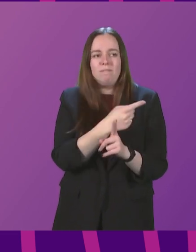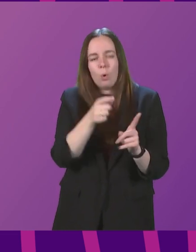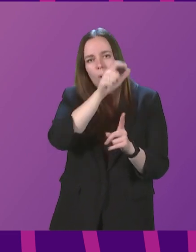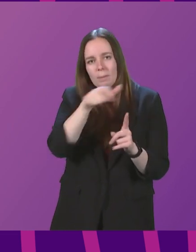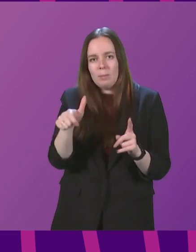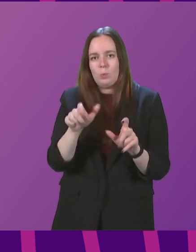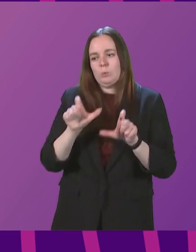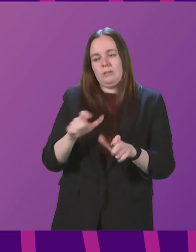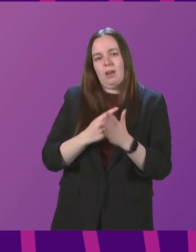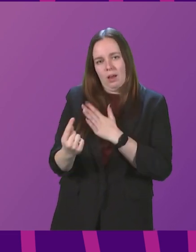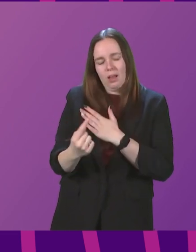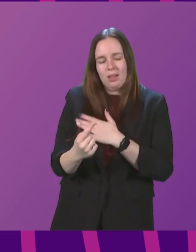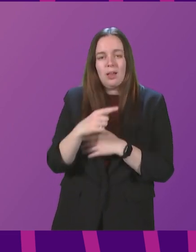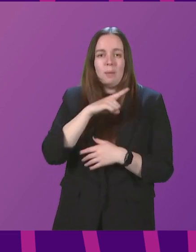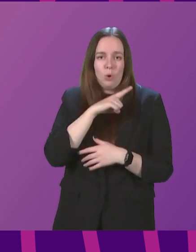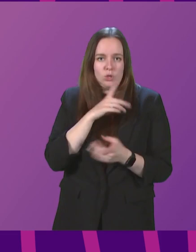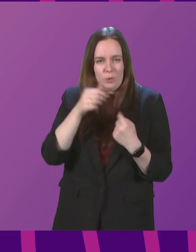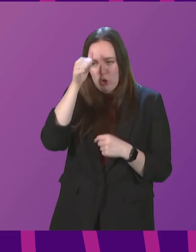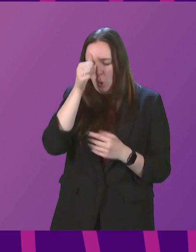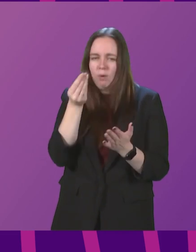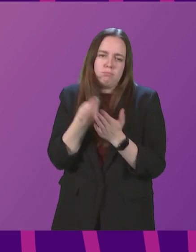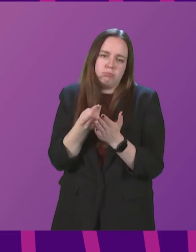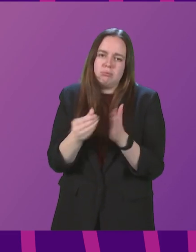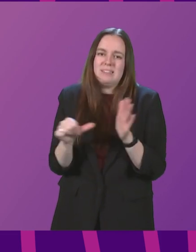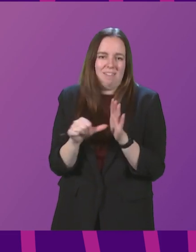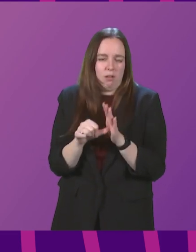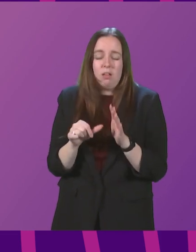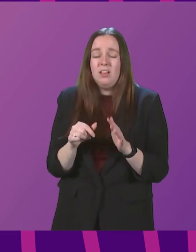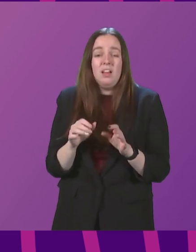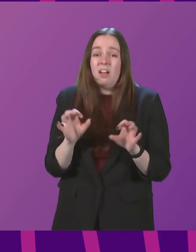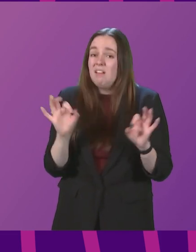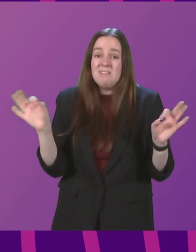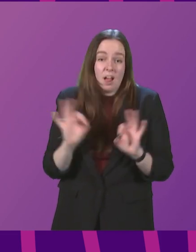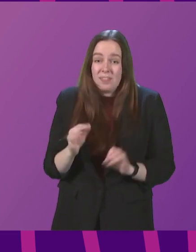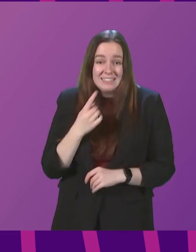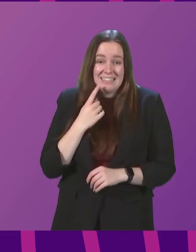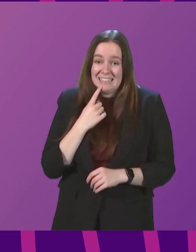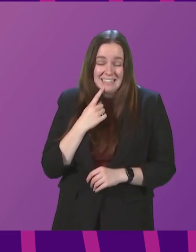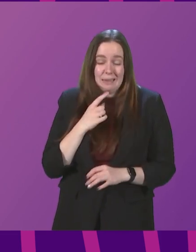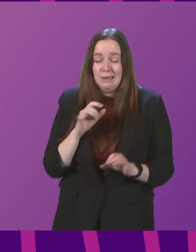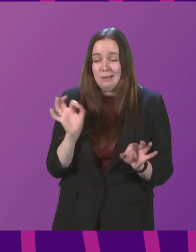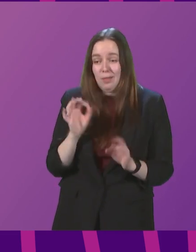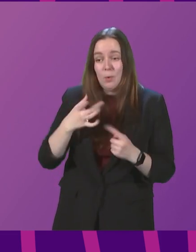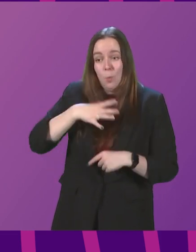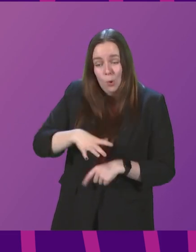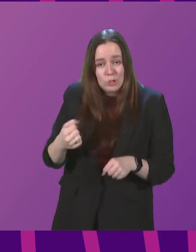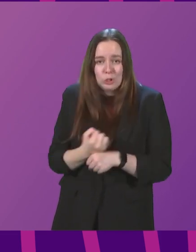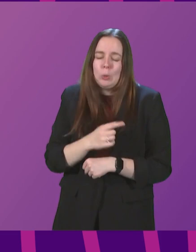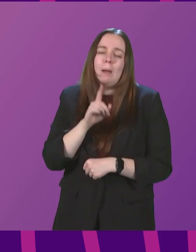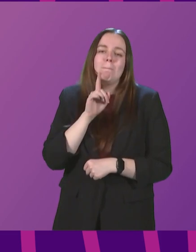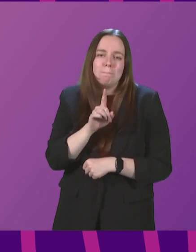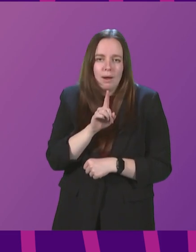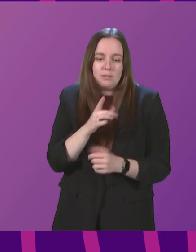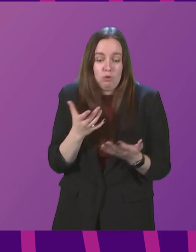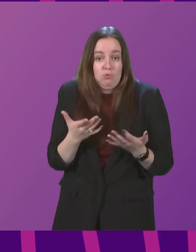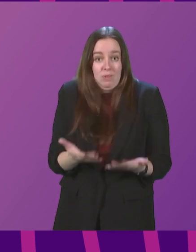who are self-isolating, because we recognise the financial challenges. None of this is easy. None of this is what any of us want to be in the position of doing. But particularly